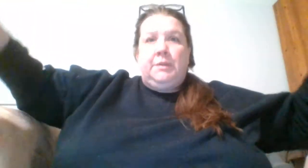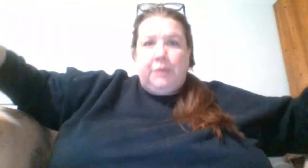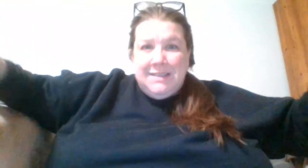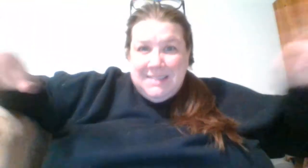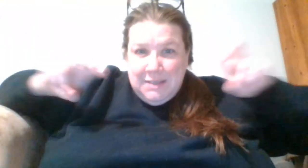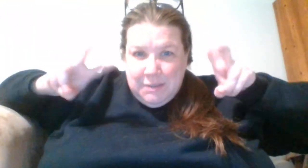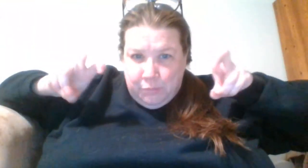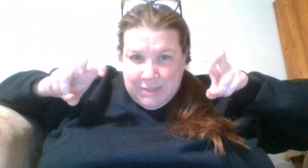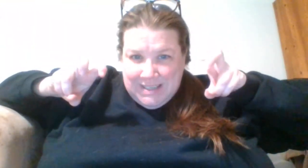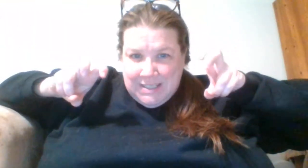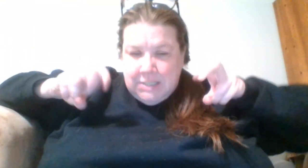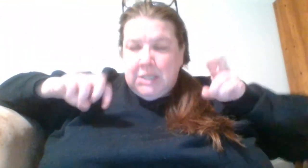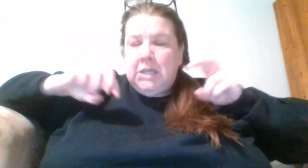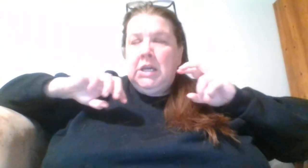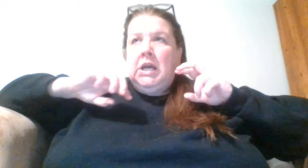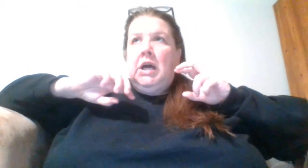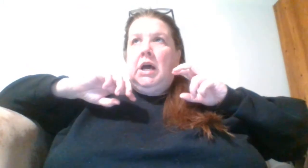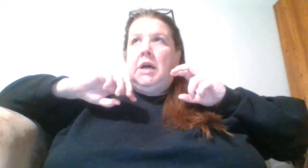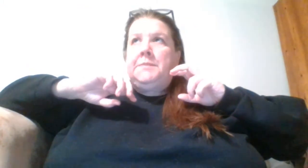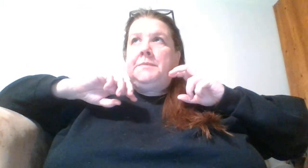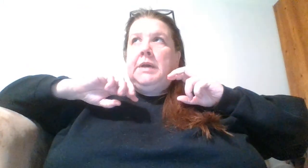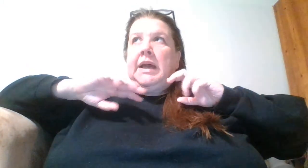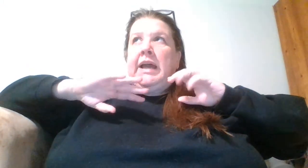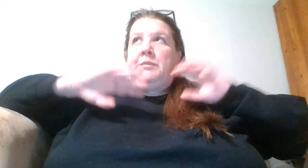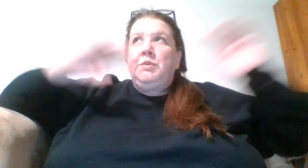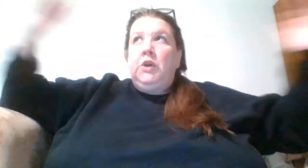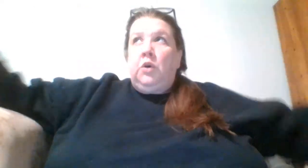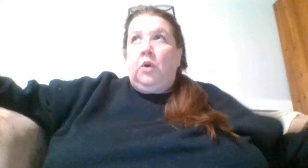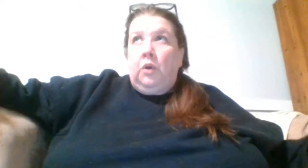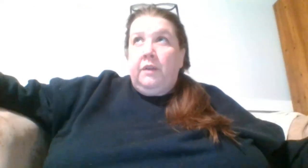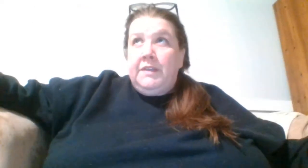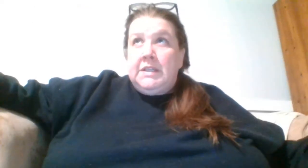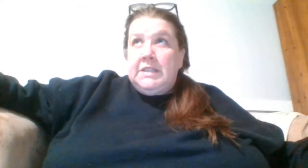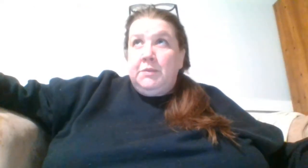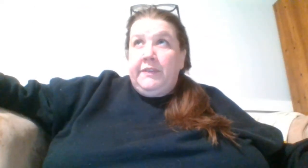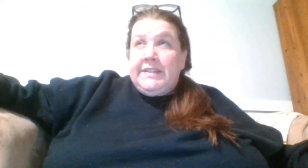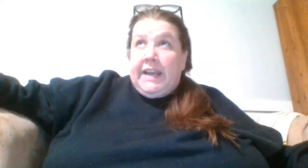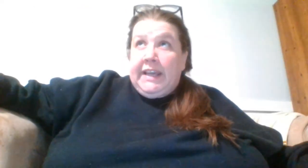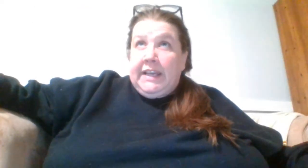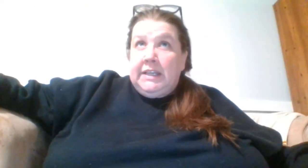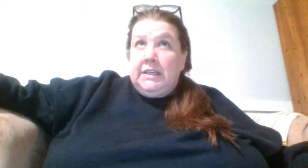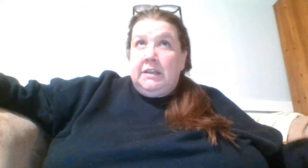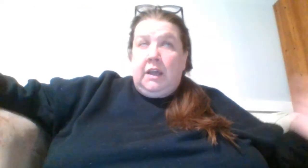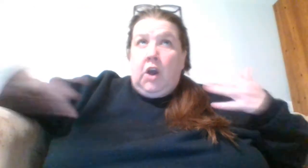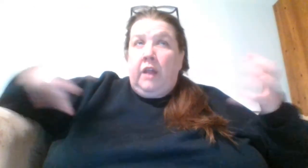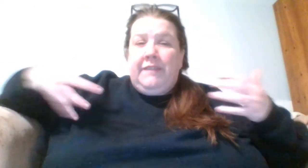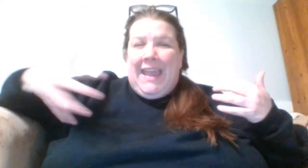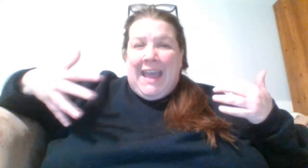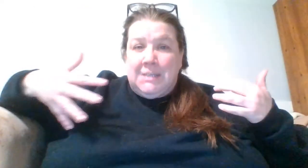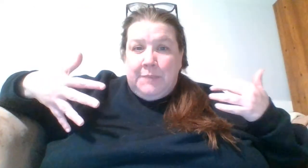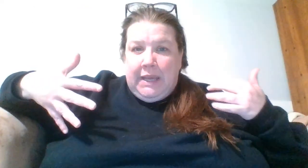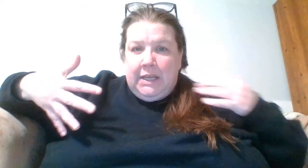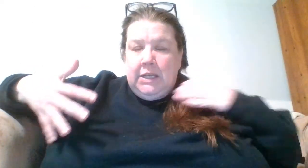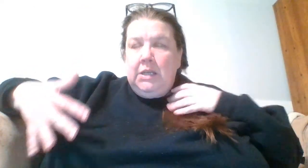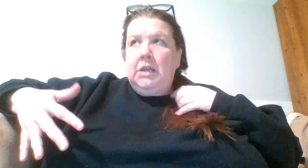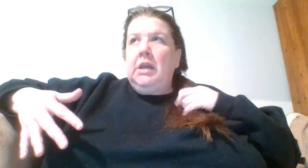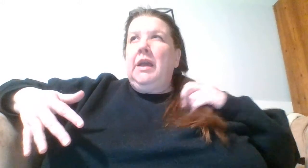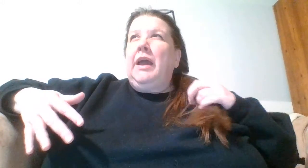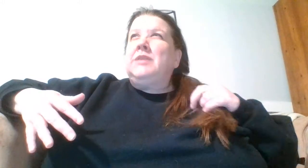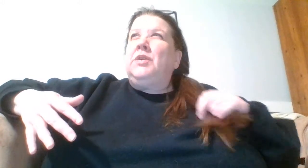the princesses. I'm doing all of the Disney movies that I can like all of the animated. animated. And so